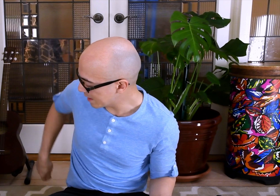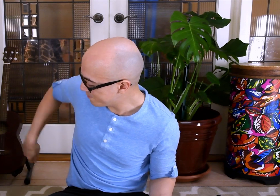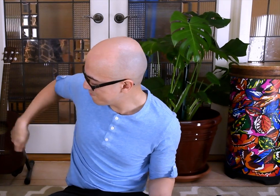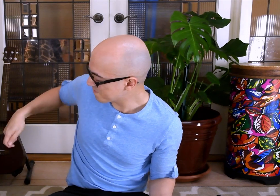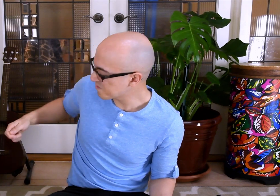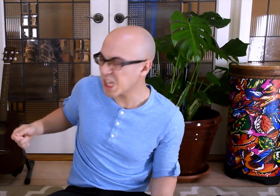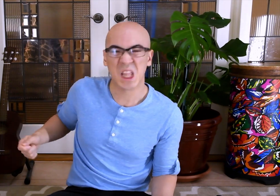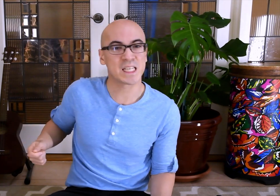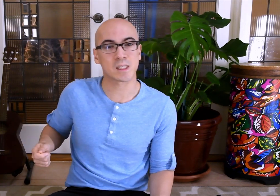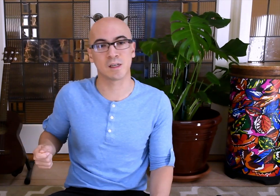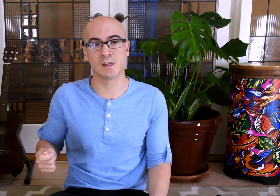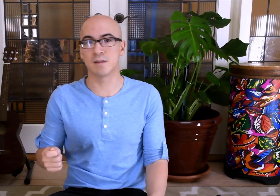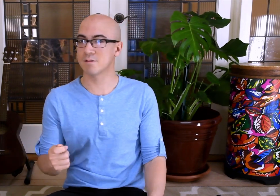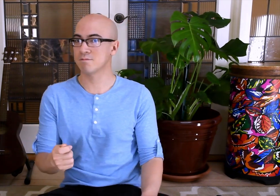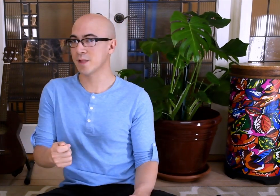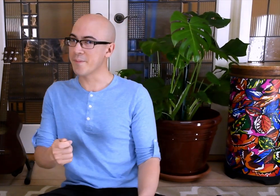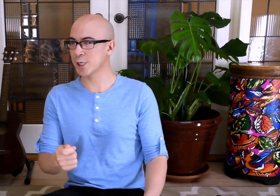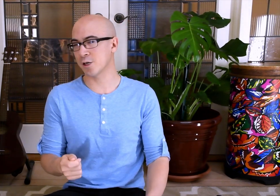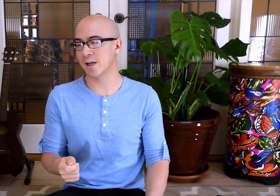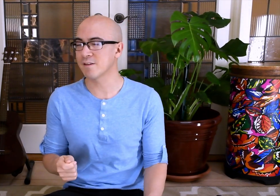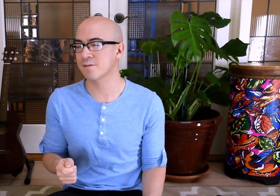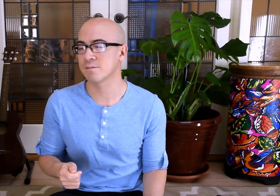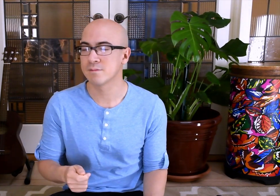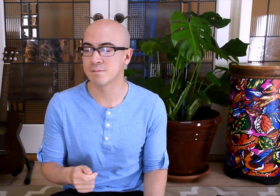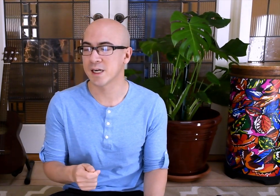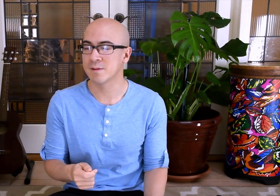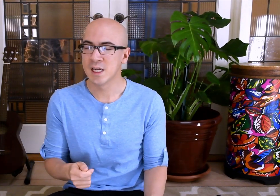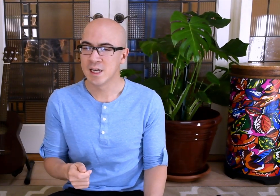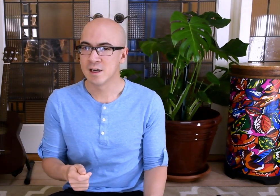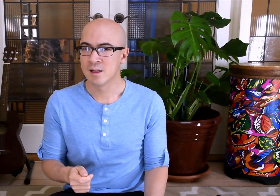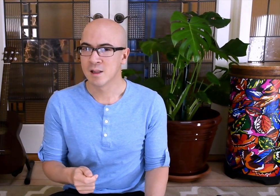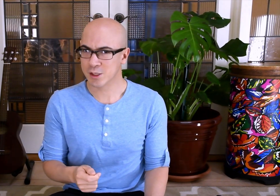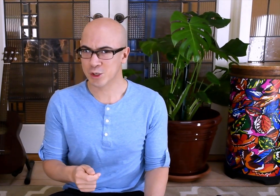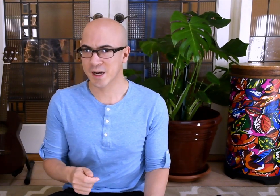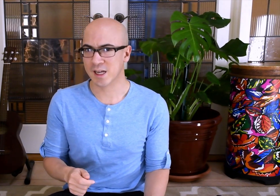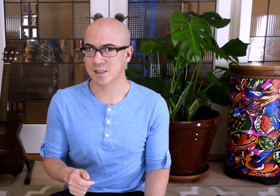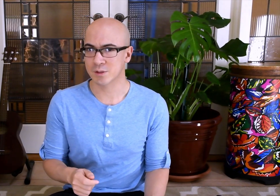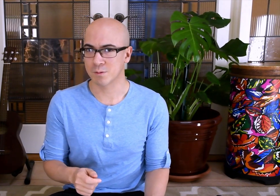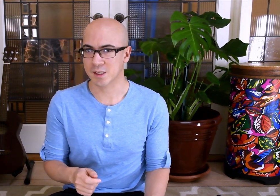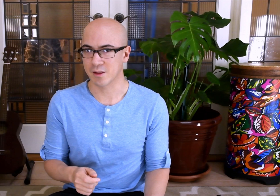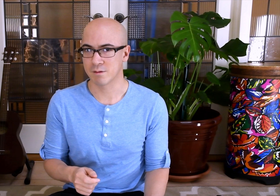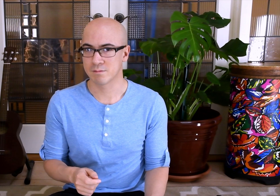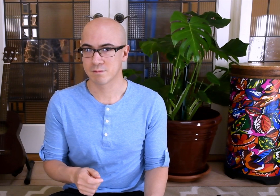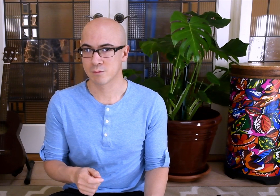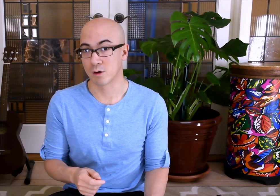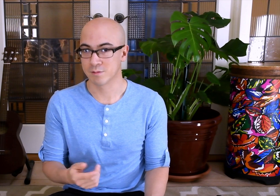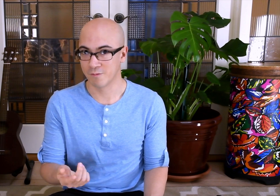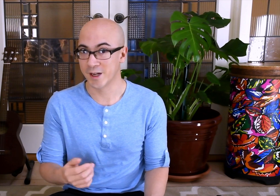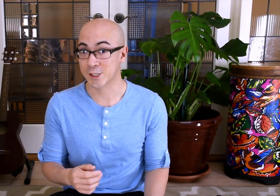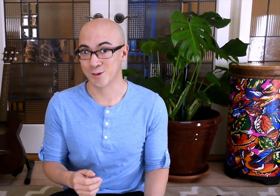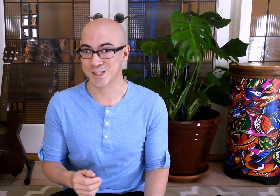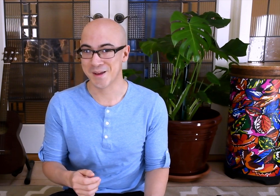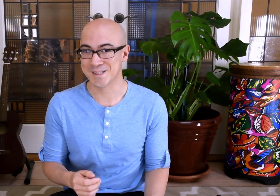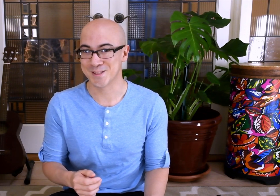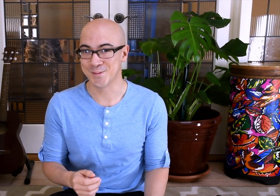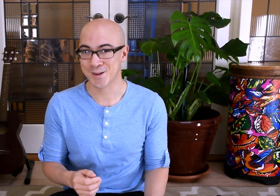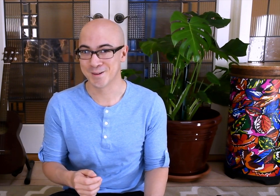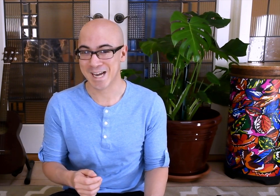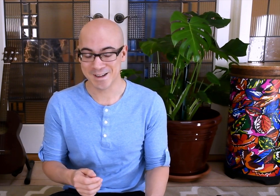less good imaginary knife. But let's go try and cut some soup together. Or some vegetables to make some soup, okay? right.